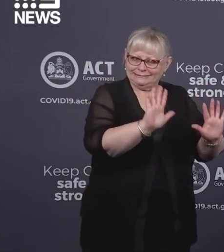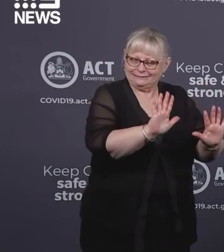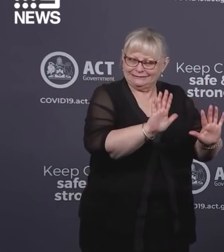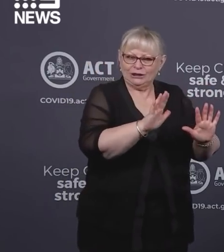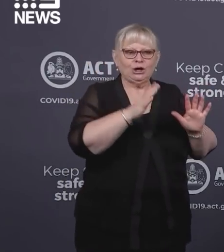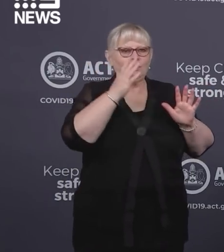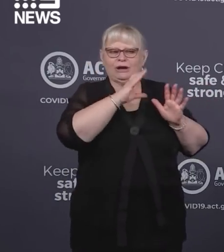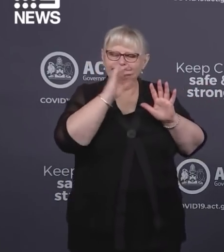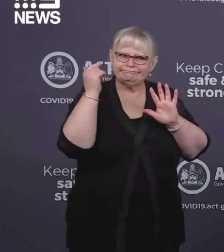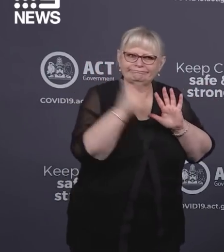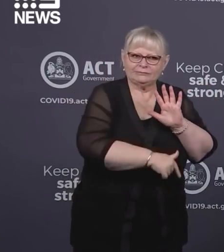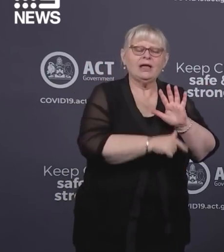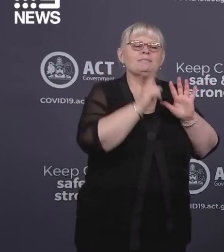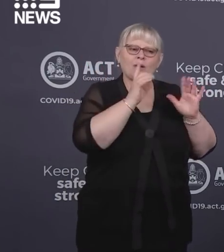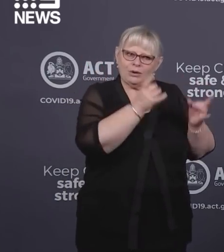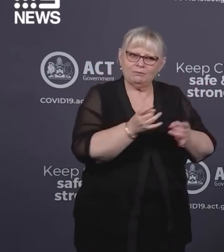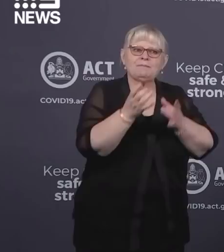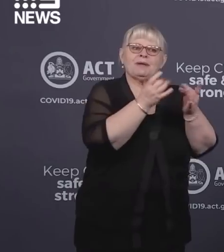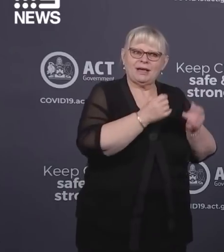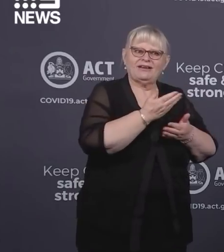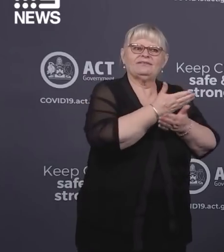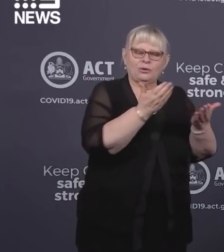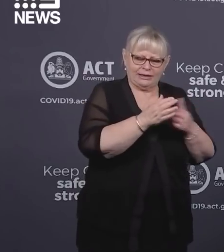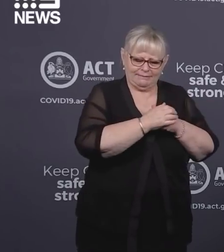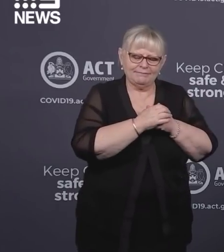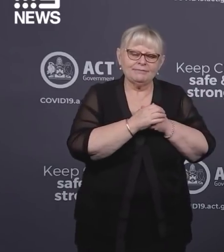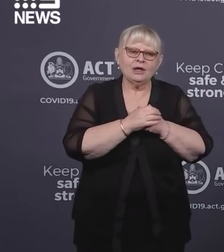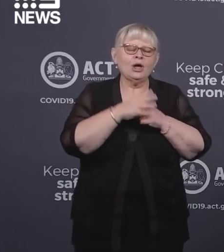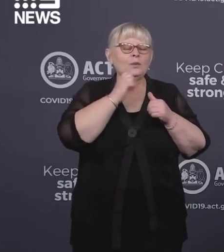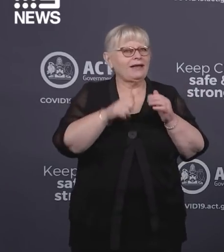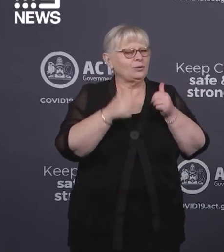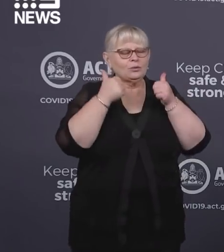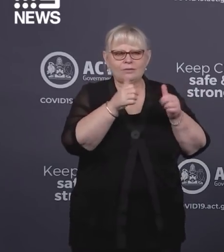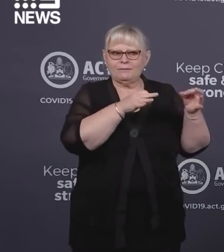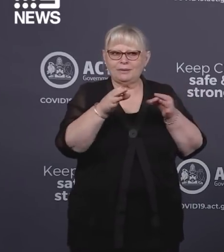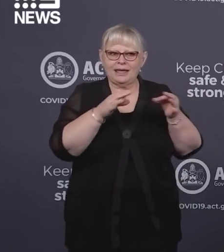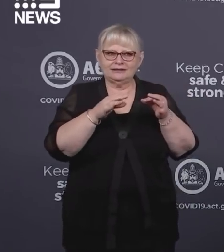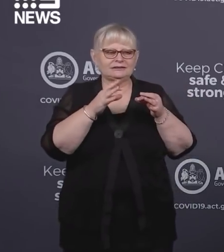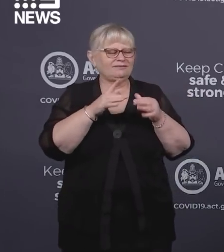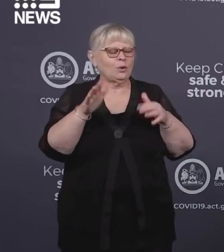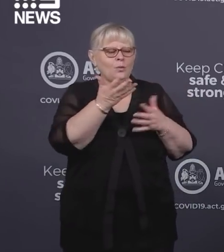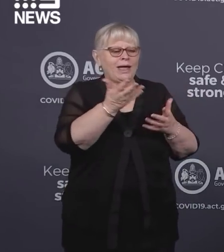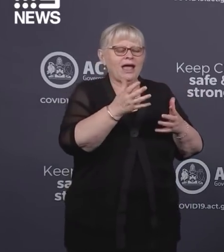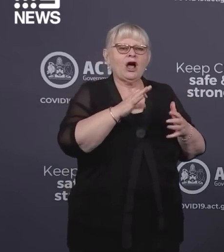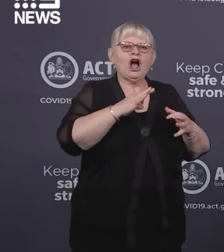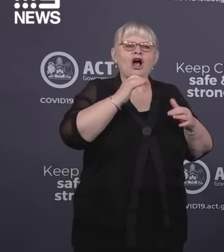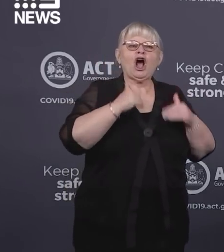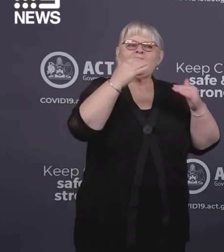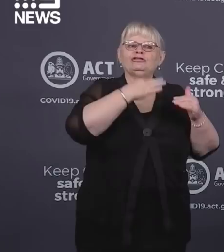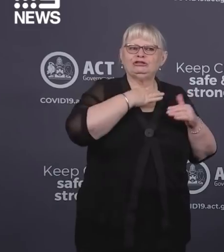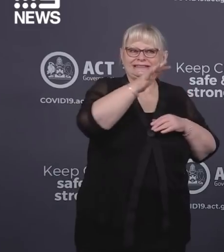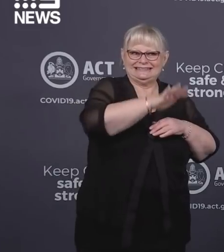but one that we have prepared for. We have comprehensive plans in place for a range of high-risk and vulnerable settings,